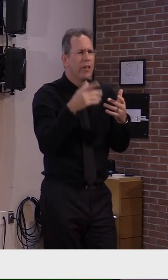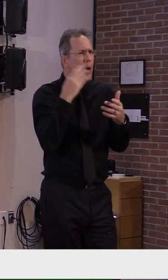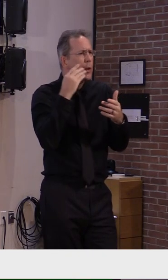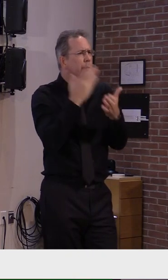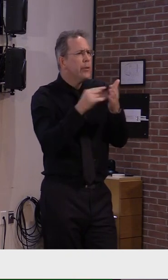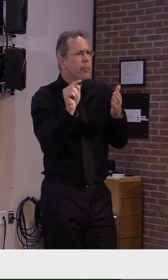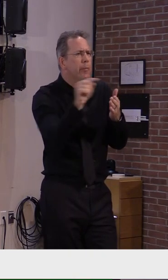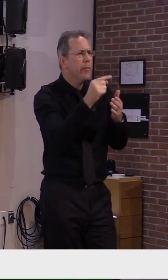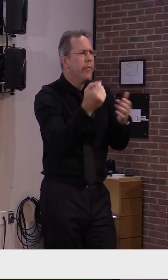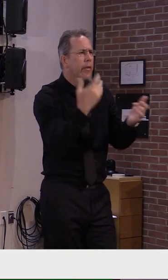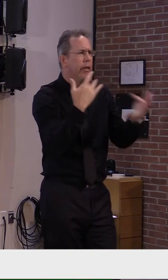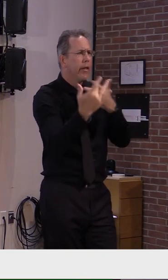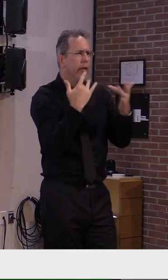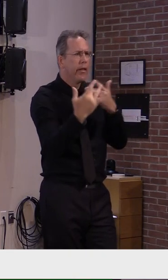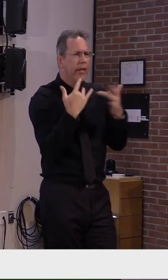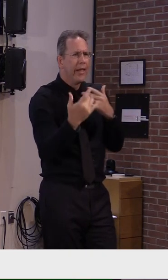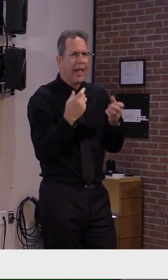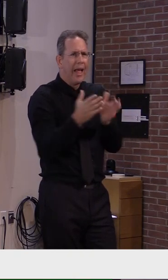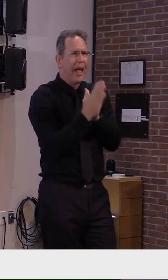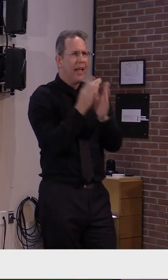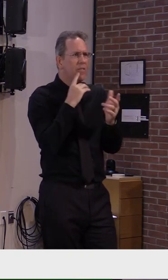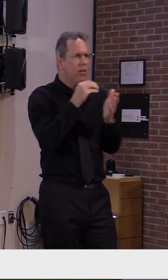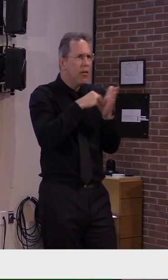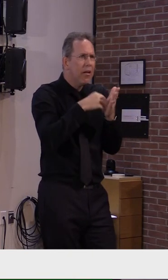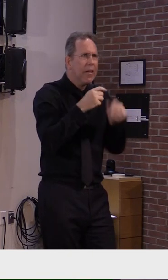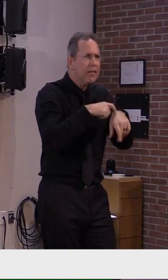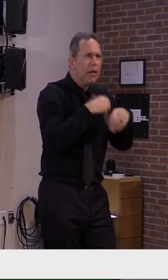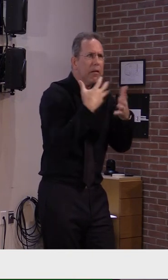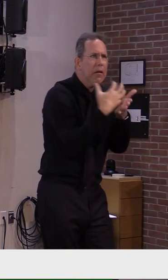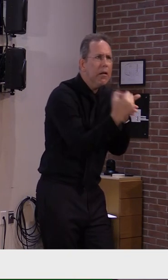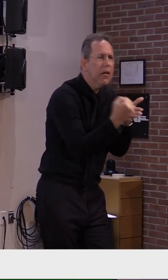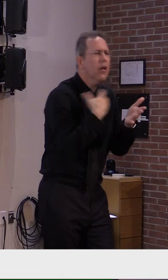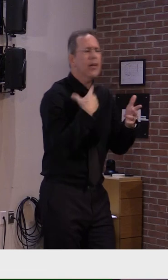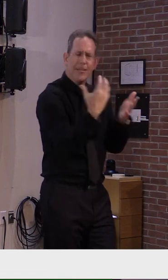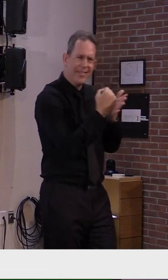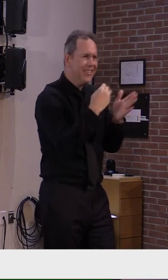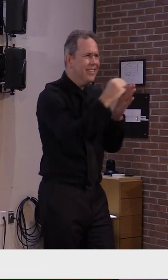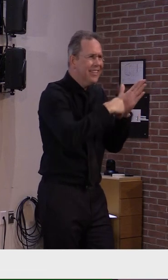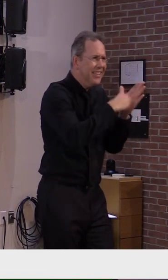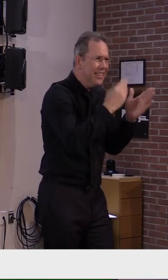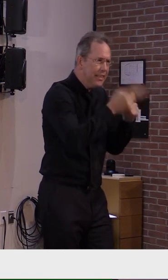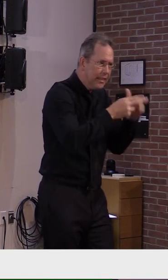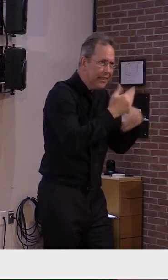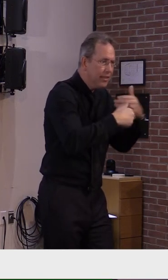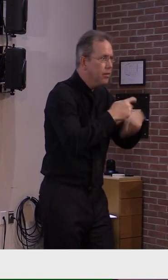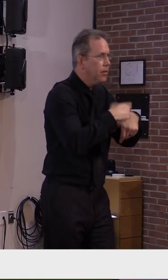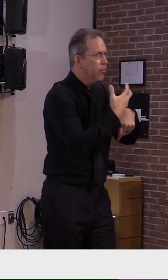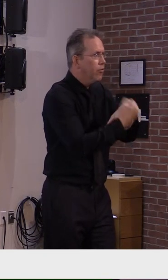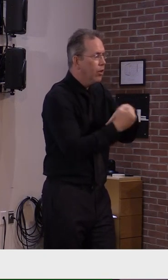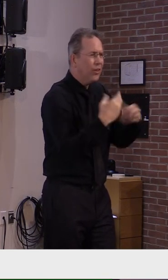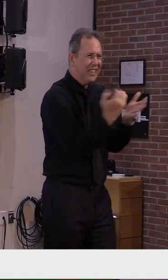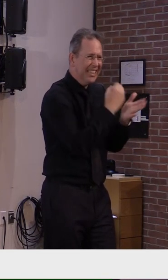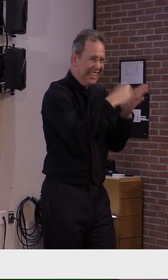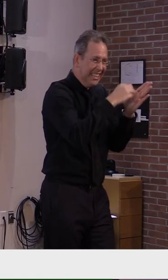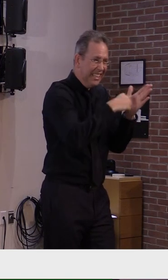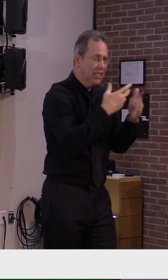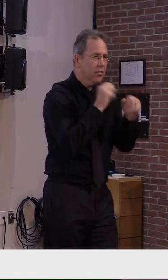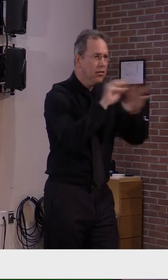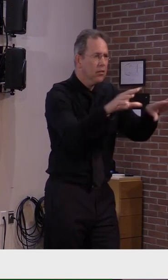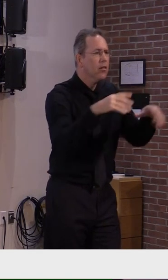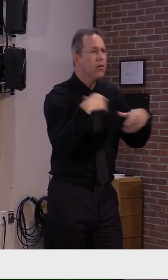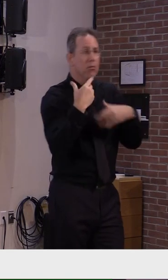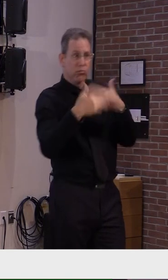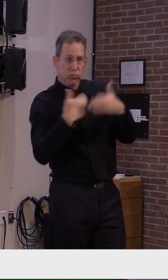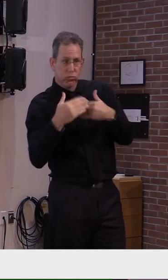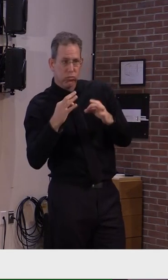for this grant. We've reviewed these requests and determined that we can make accommodations for these applicants. So